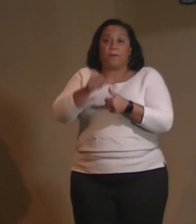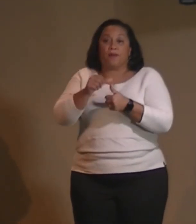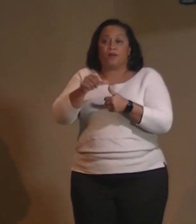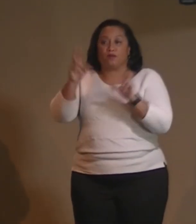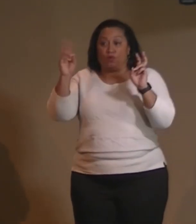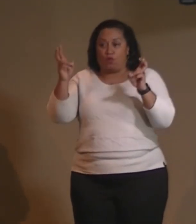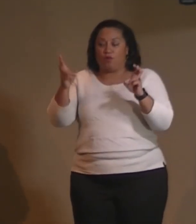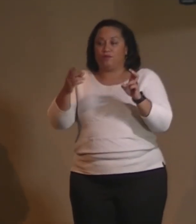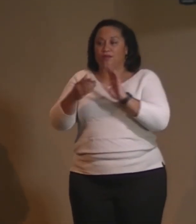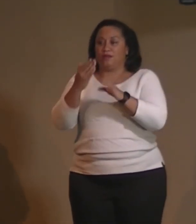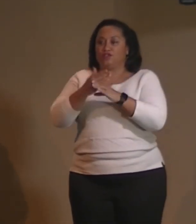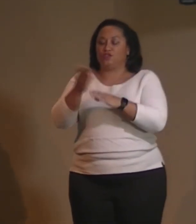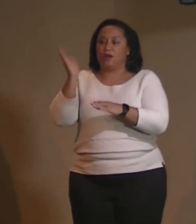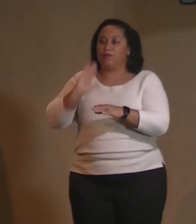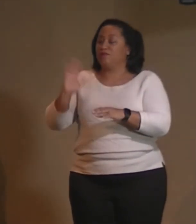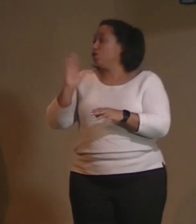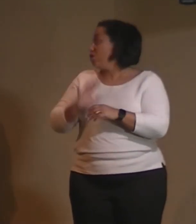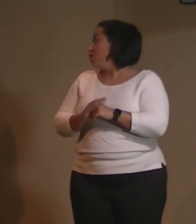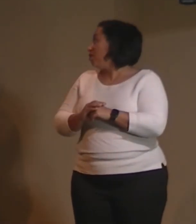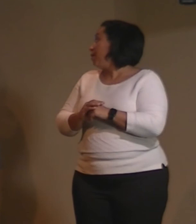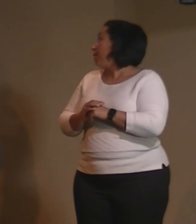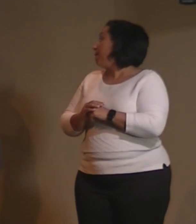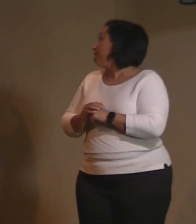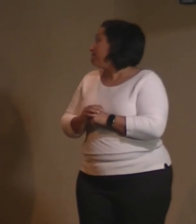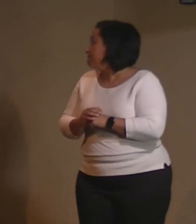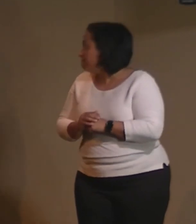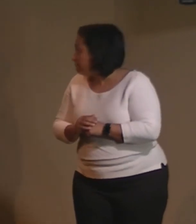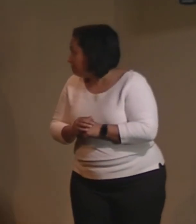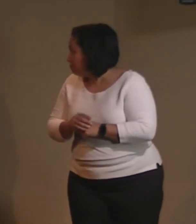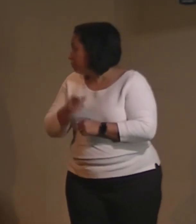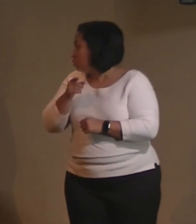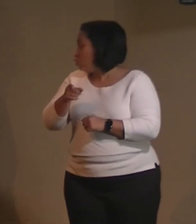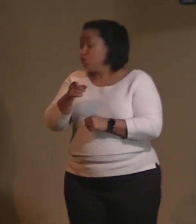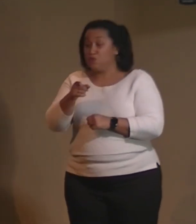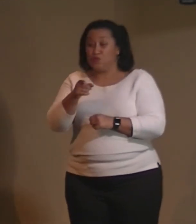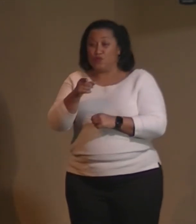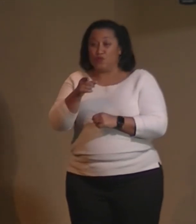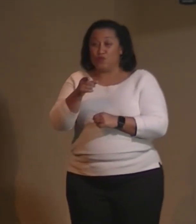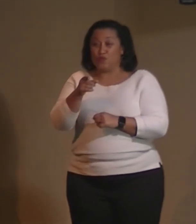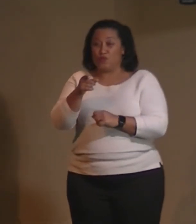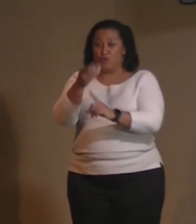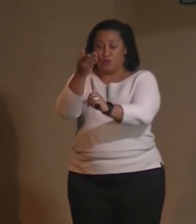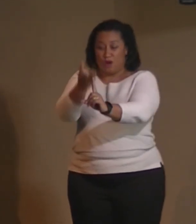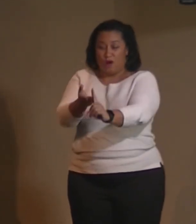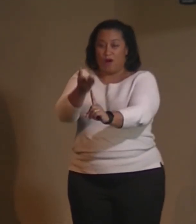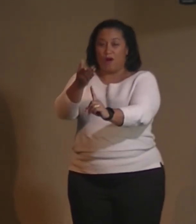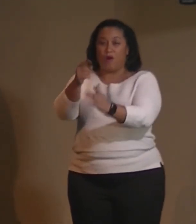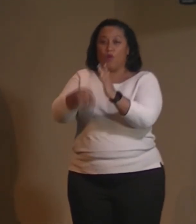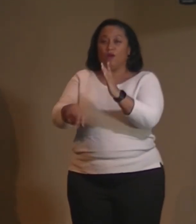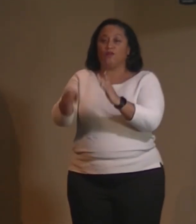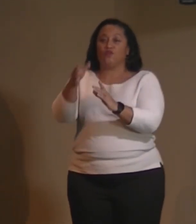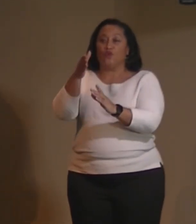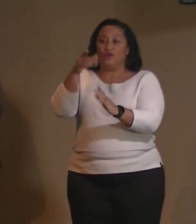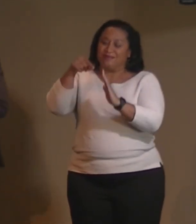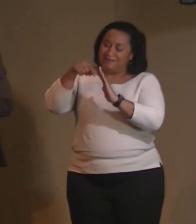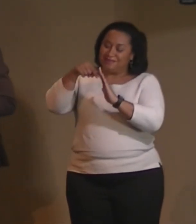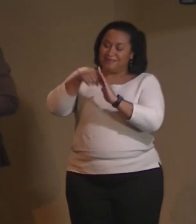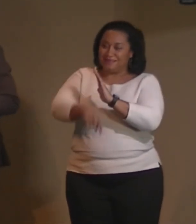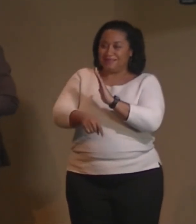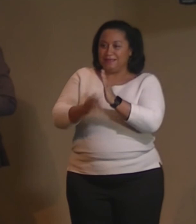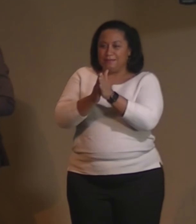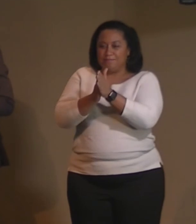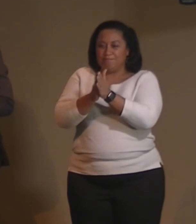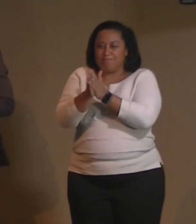Upanishads the last week or the week before, you are what your deep driving desire